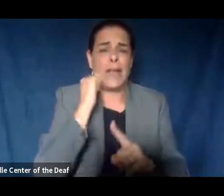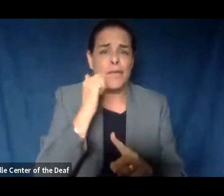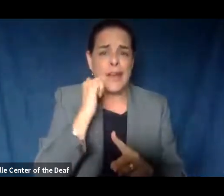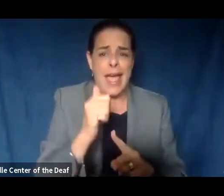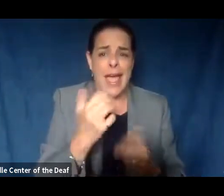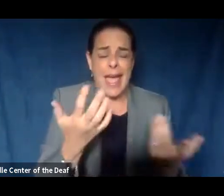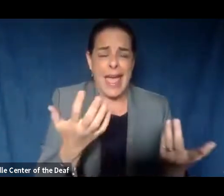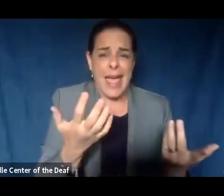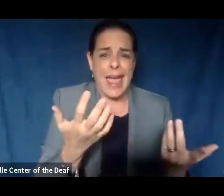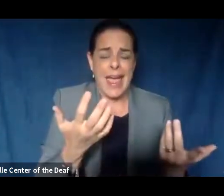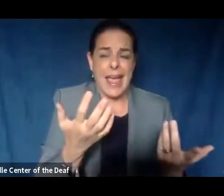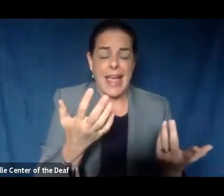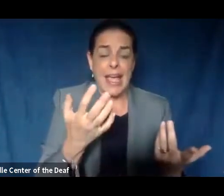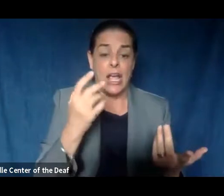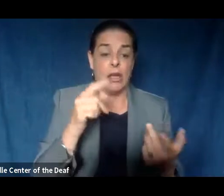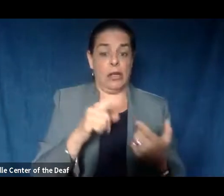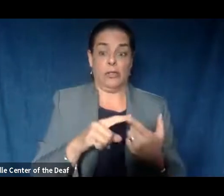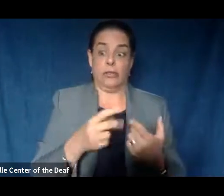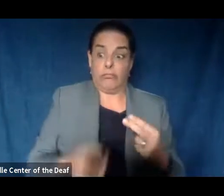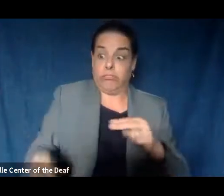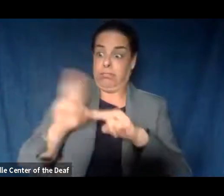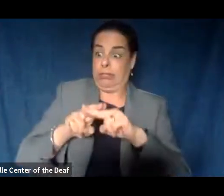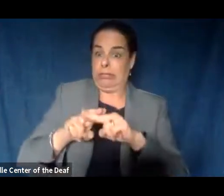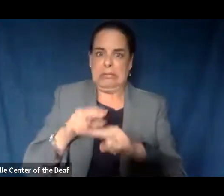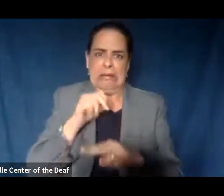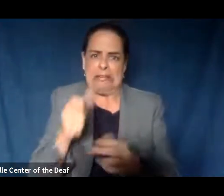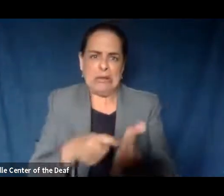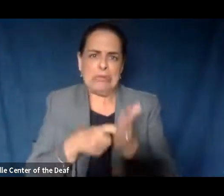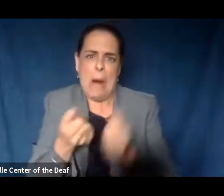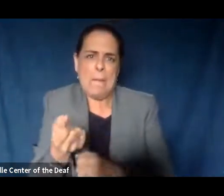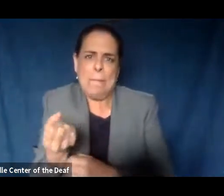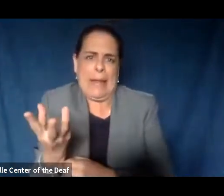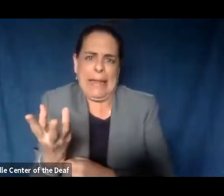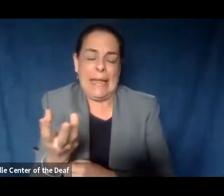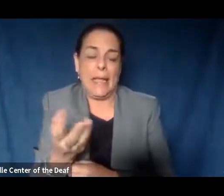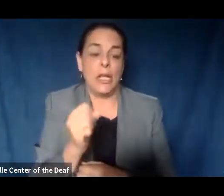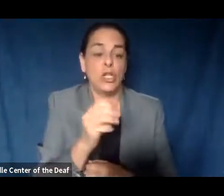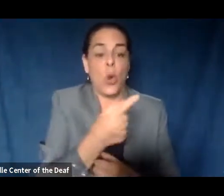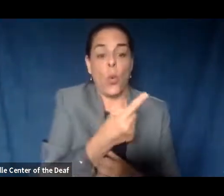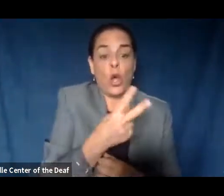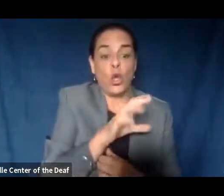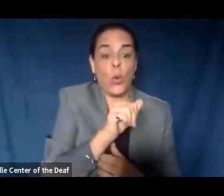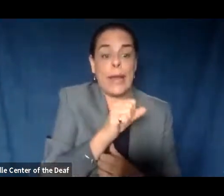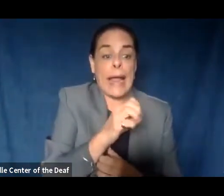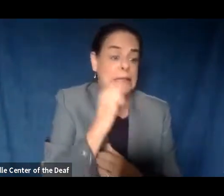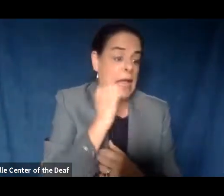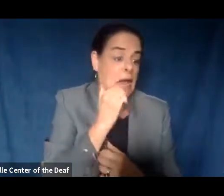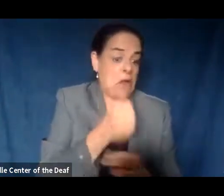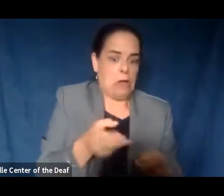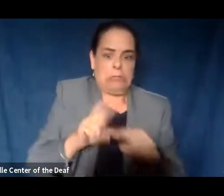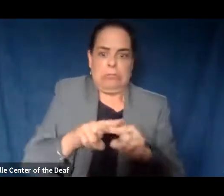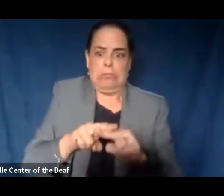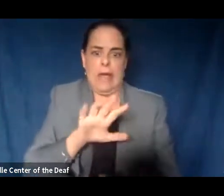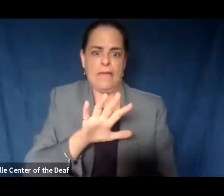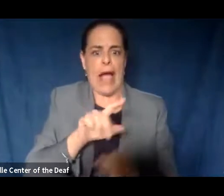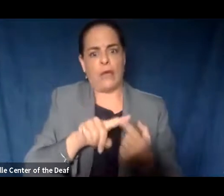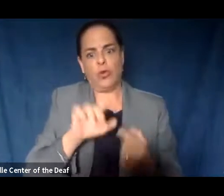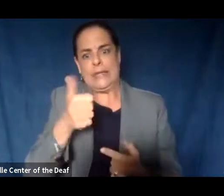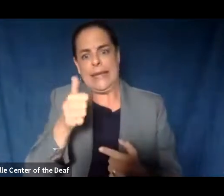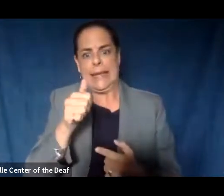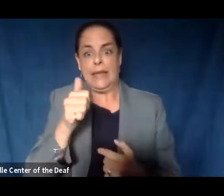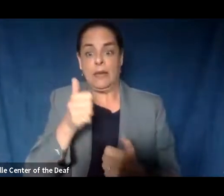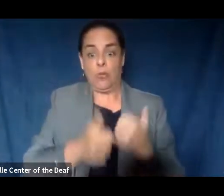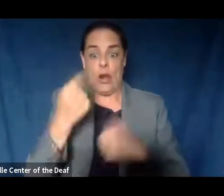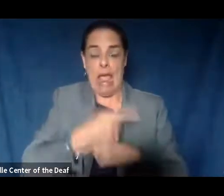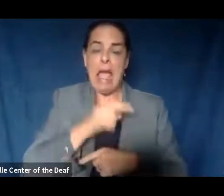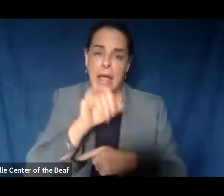much to be statistically significant. So, if you go from a couple of cases a day up to five or ten, that makes a big